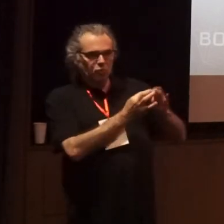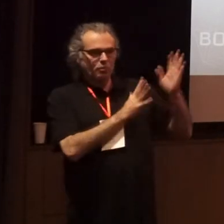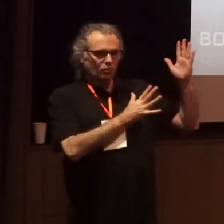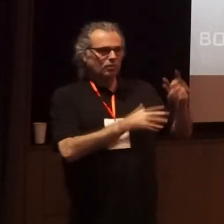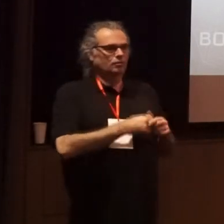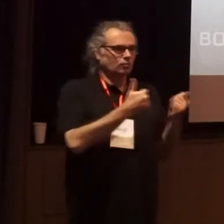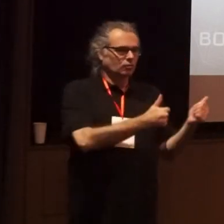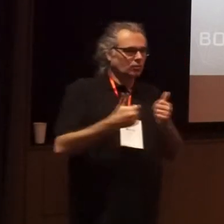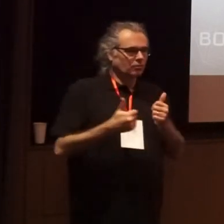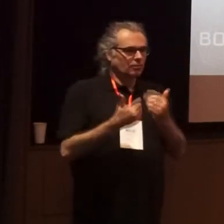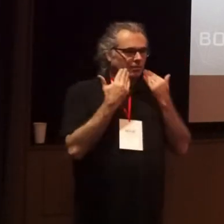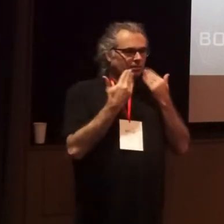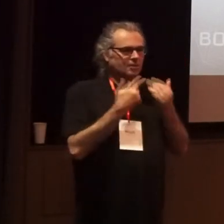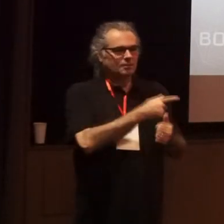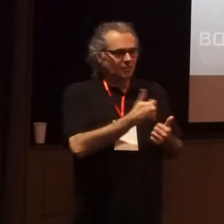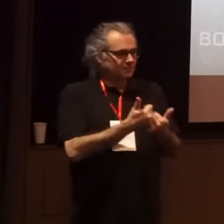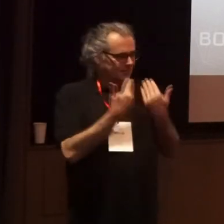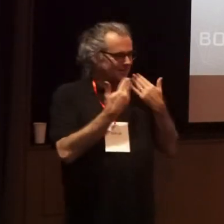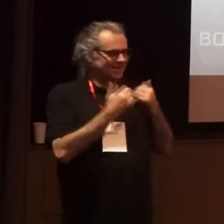me and yes, he's great